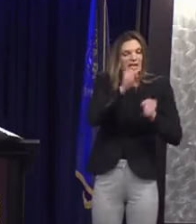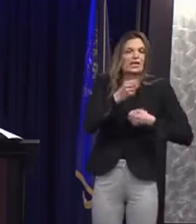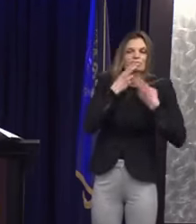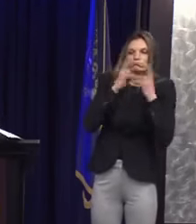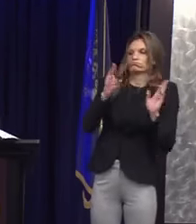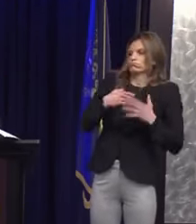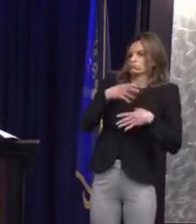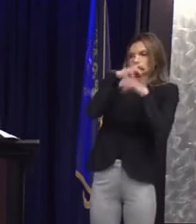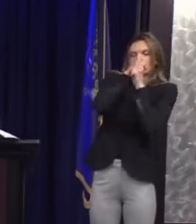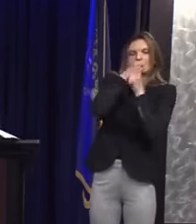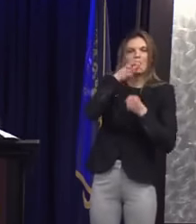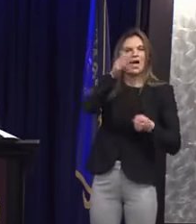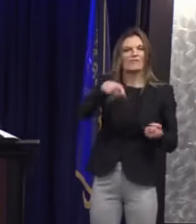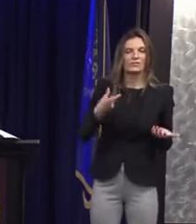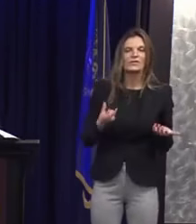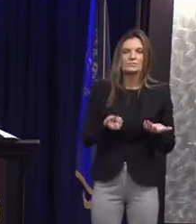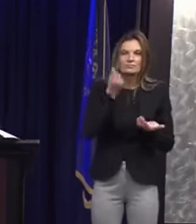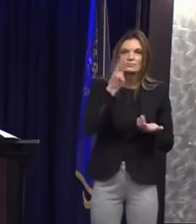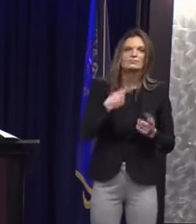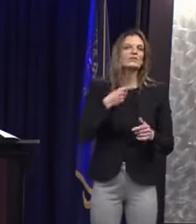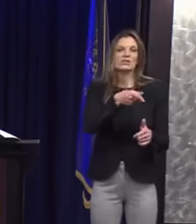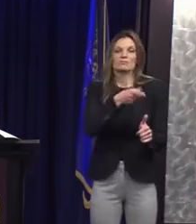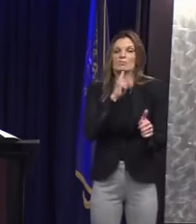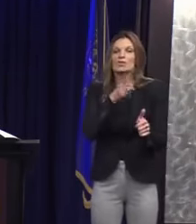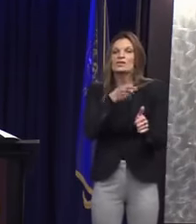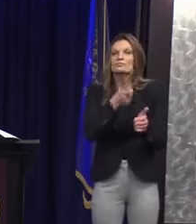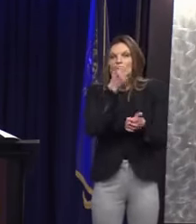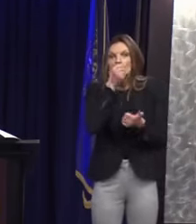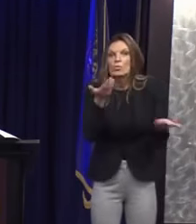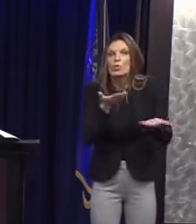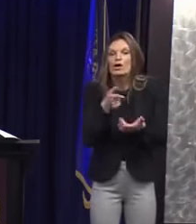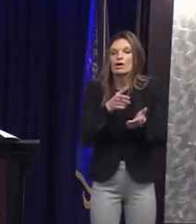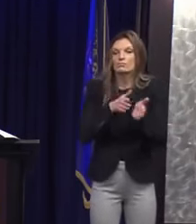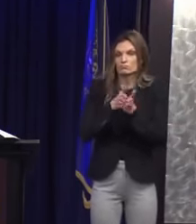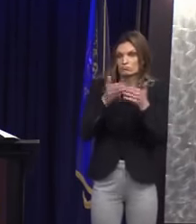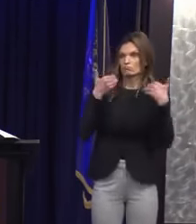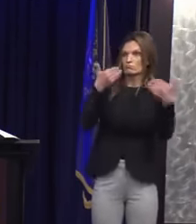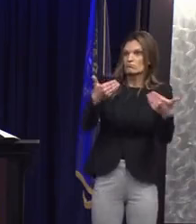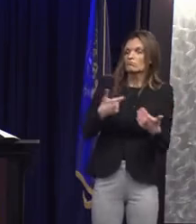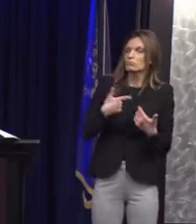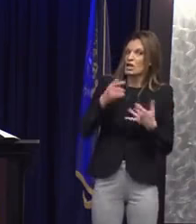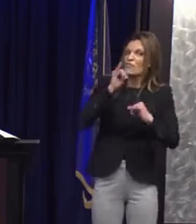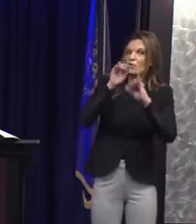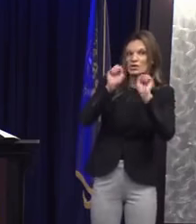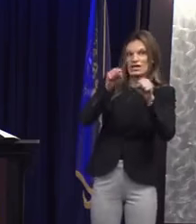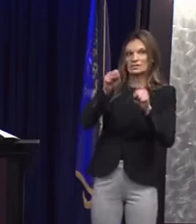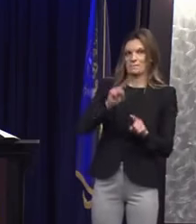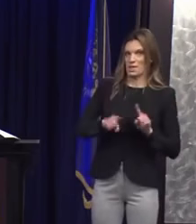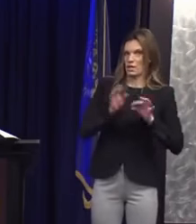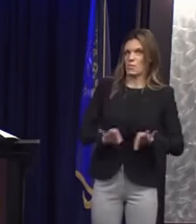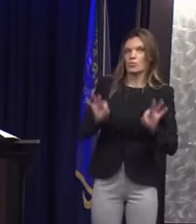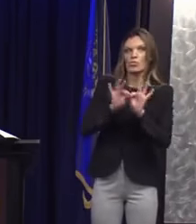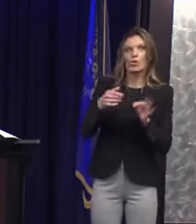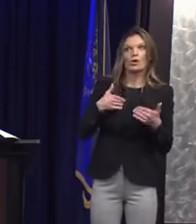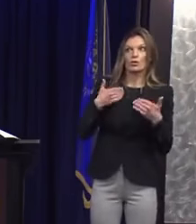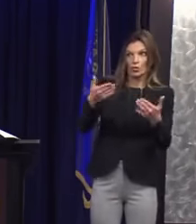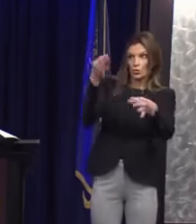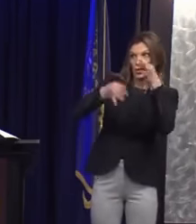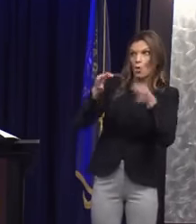agree to an interview without assurances that her words would not be used against her in a court of law.